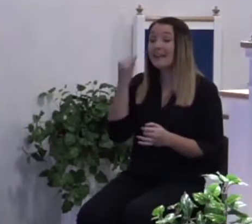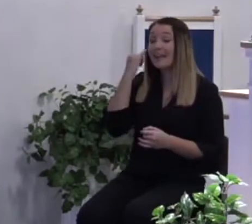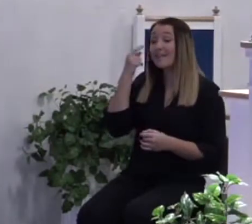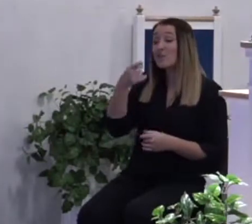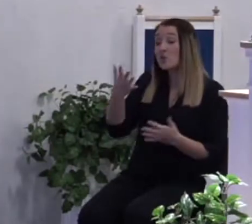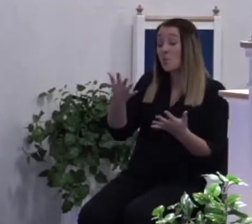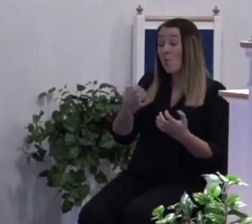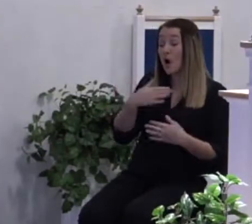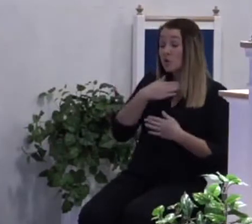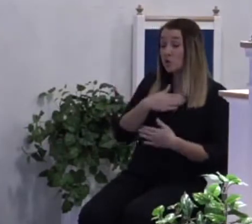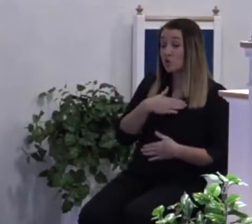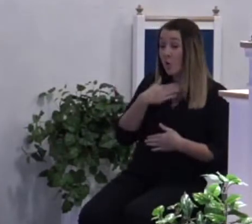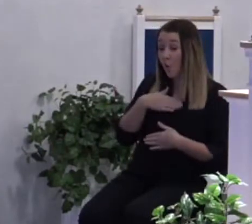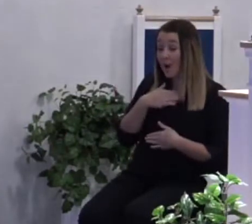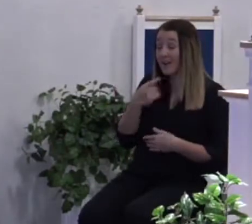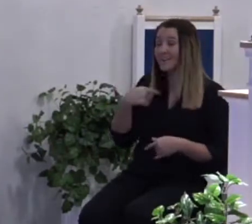joy you've got to have the word of God.